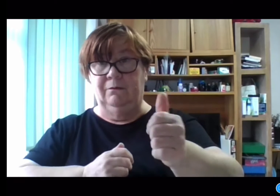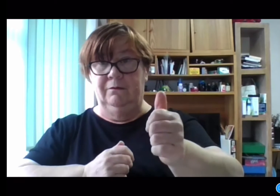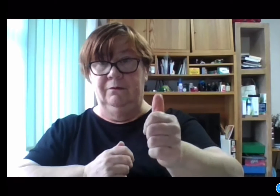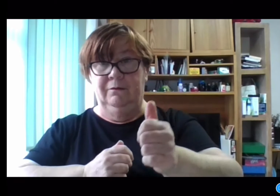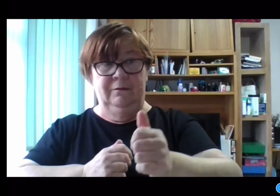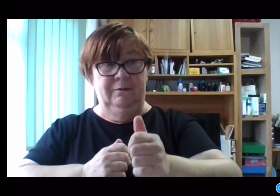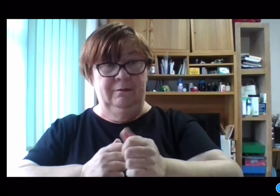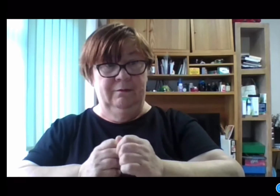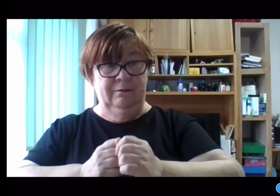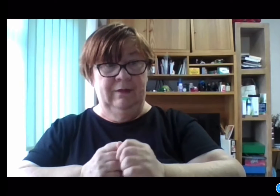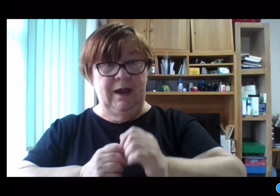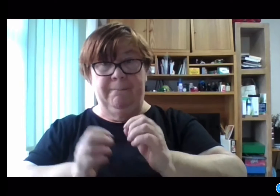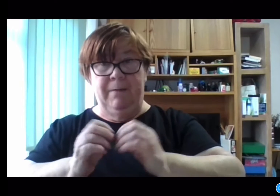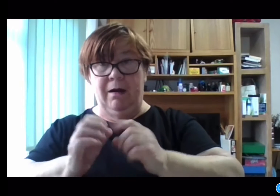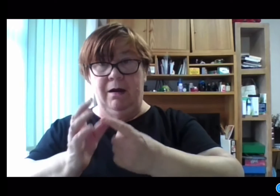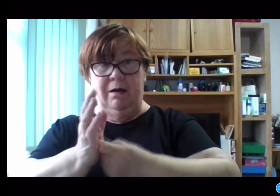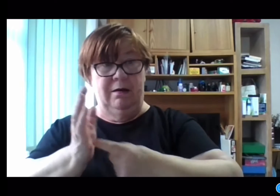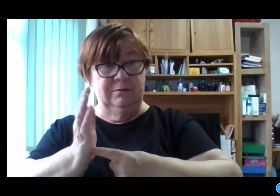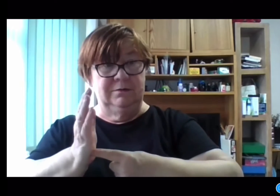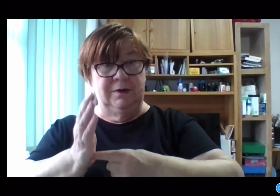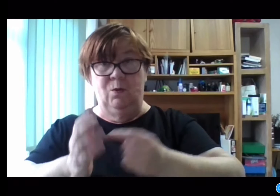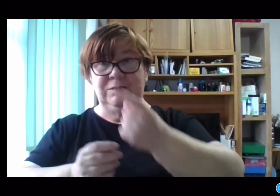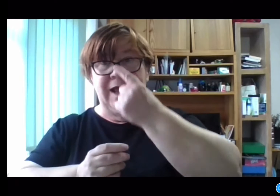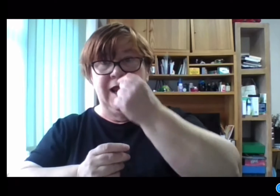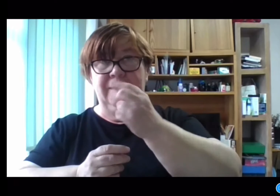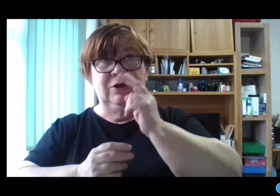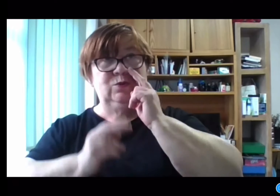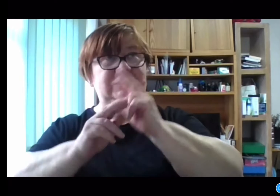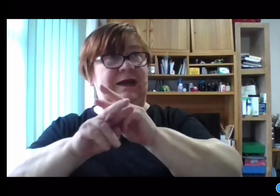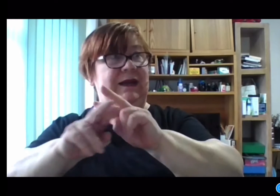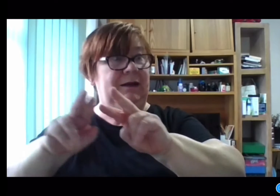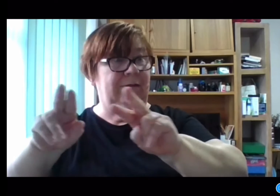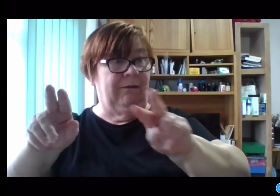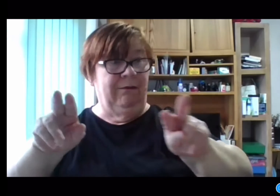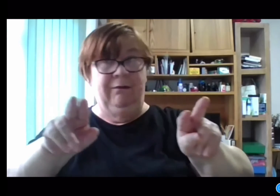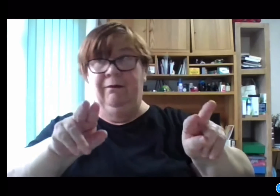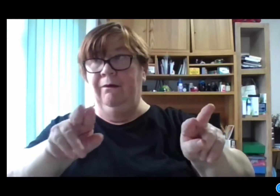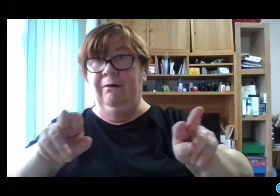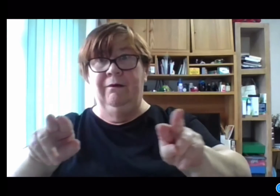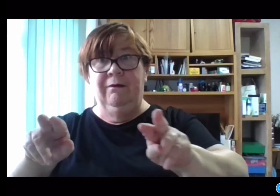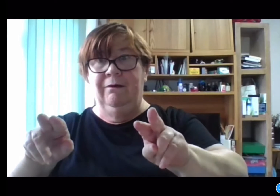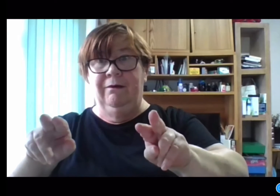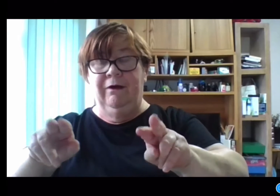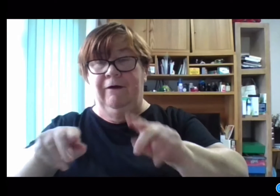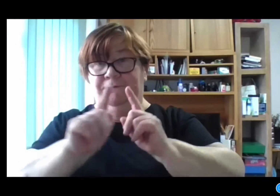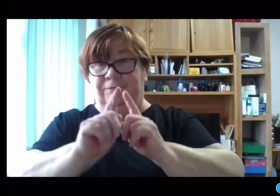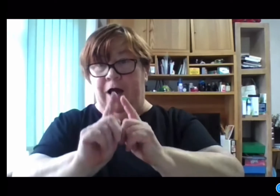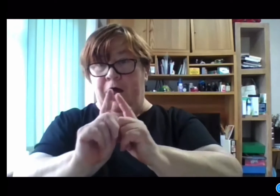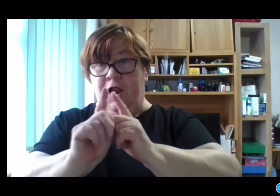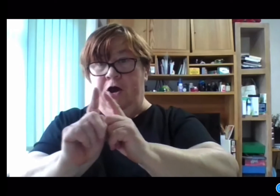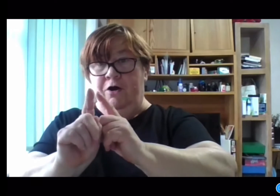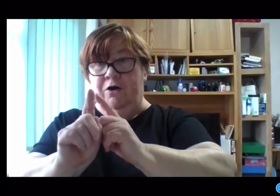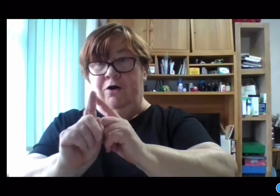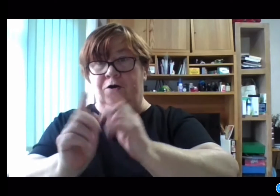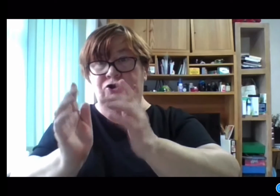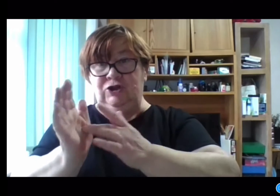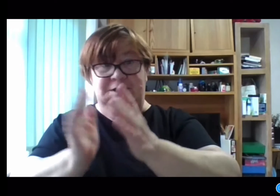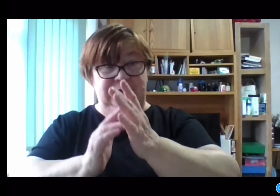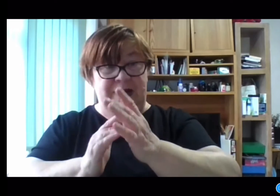And immediately, Bartimaeus could see again. And he followed